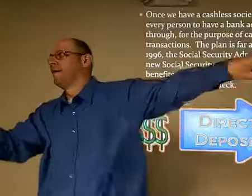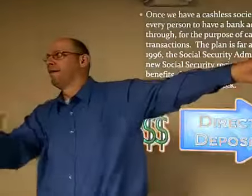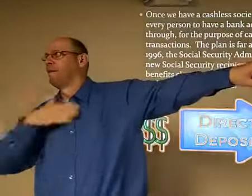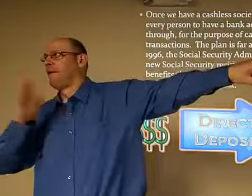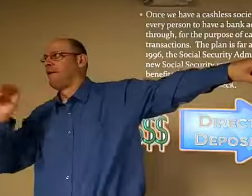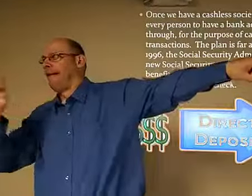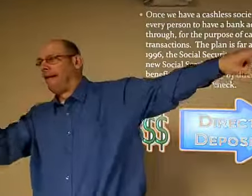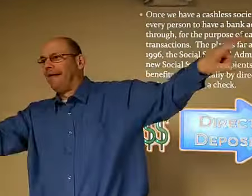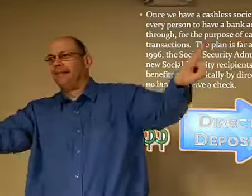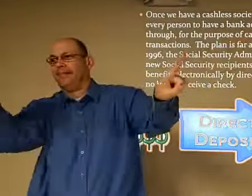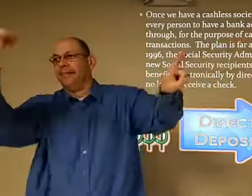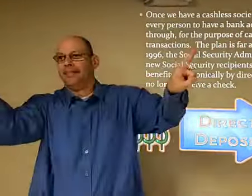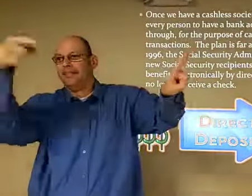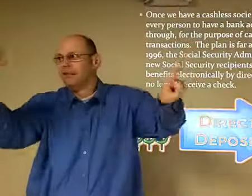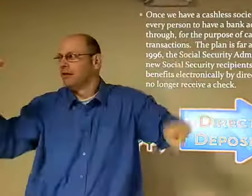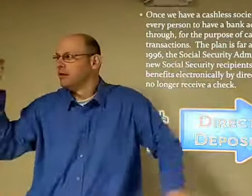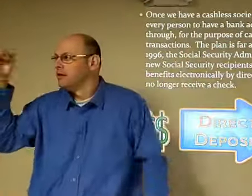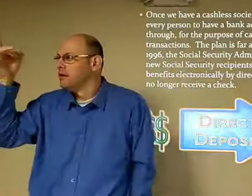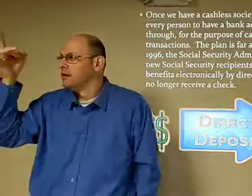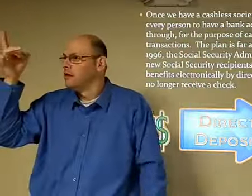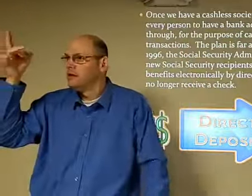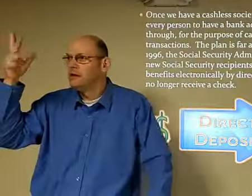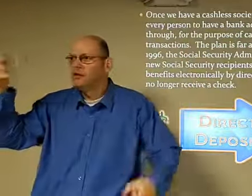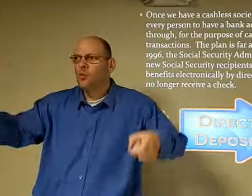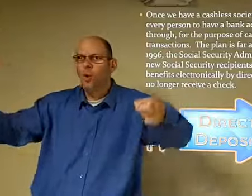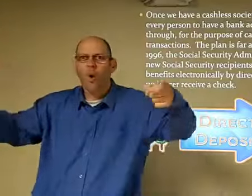So this is how you're going to get paid if you have a job.